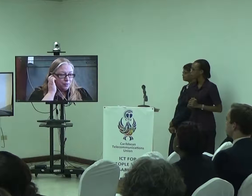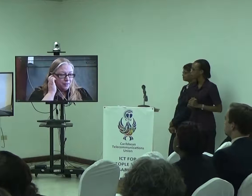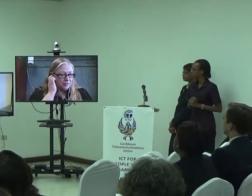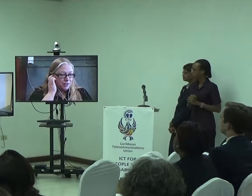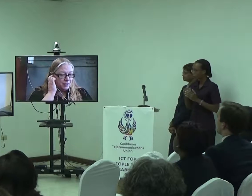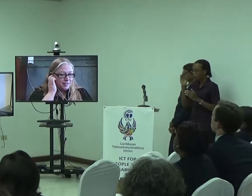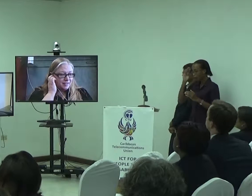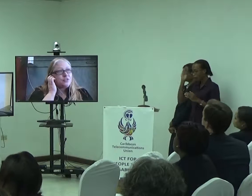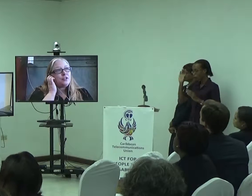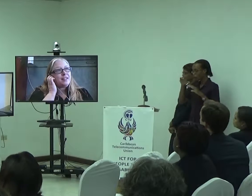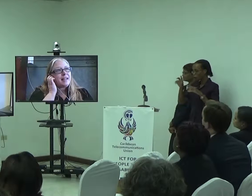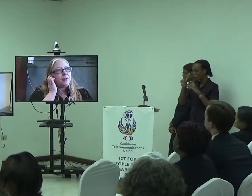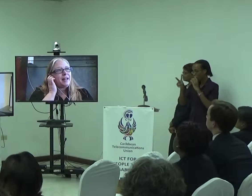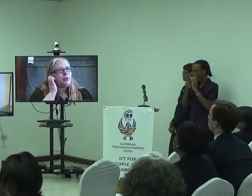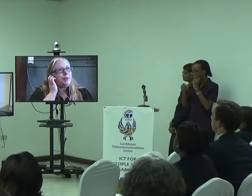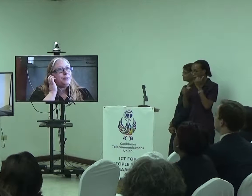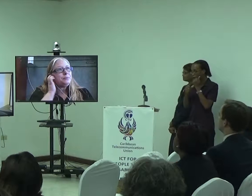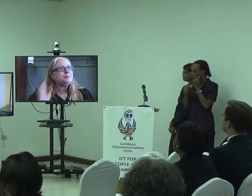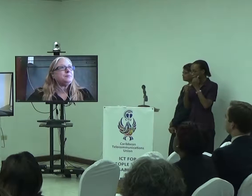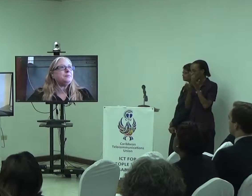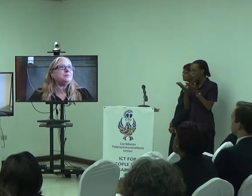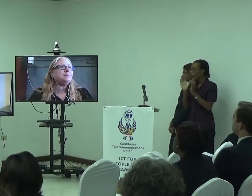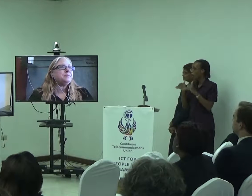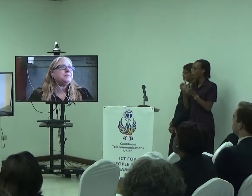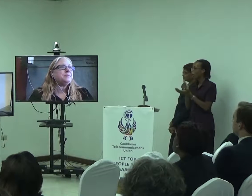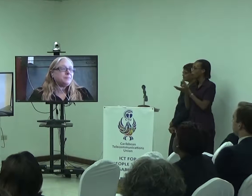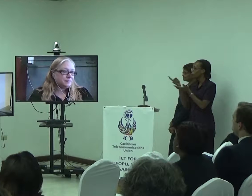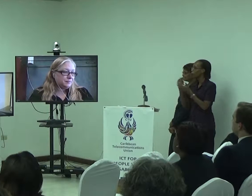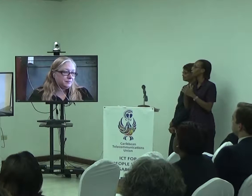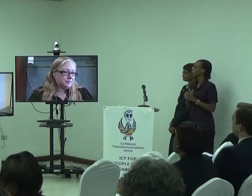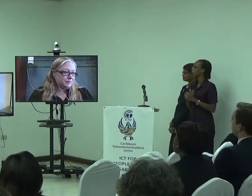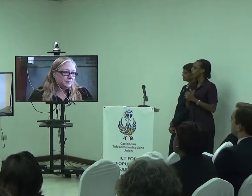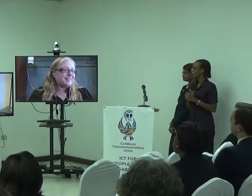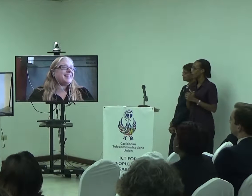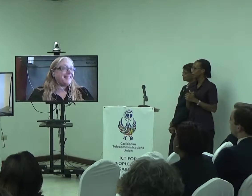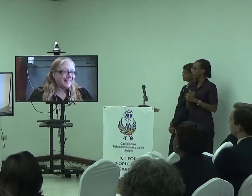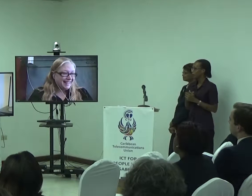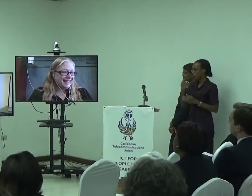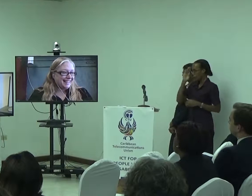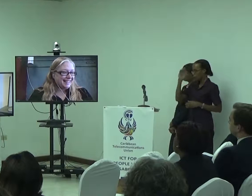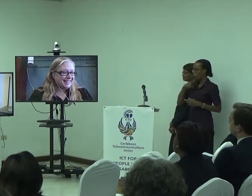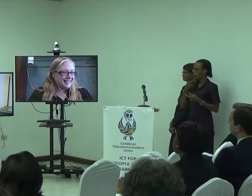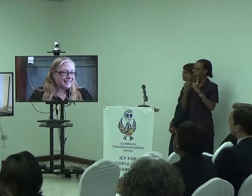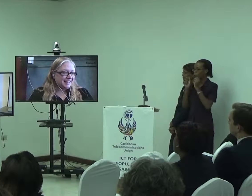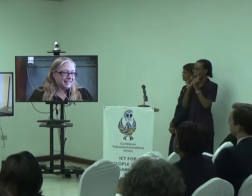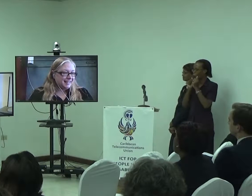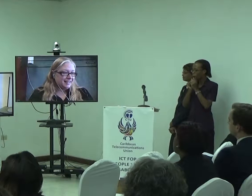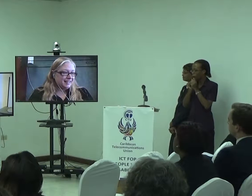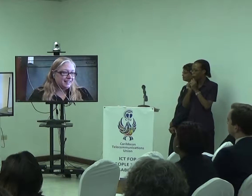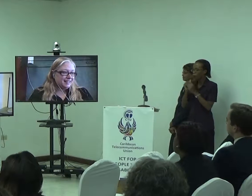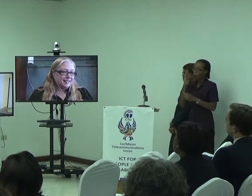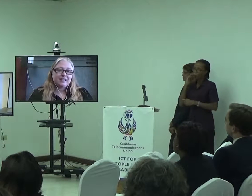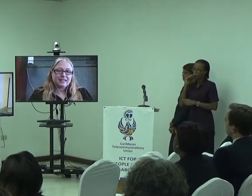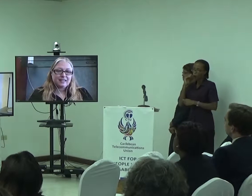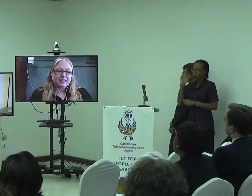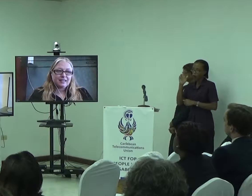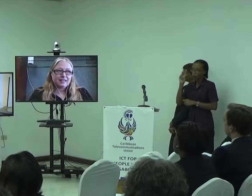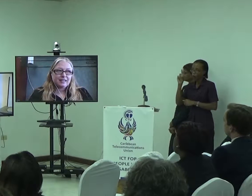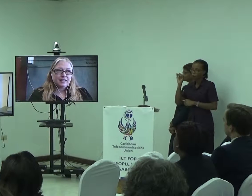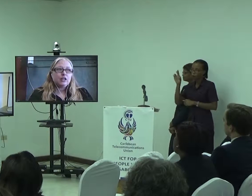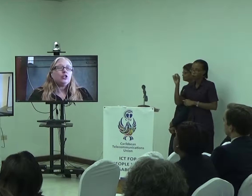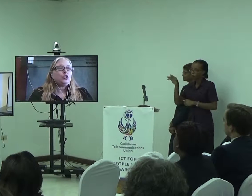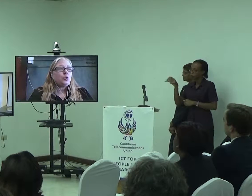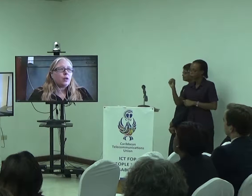is the Caribbean Video Assistance Service. How can I help you? Hello. I would like to speak with our patient, Mr. Brian Rodriguez.